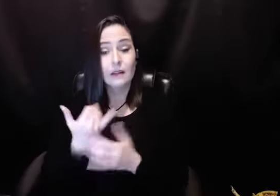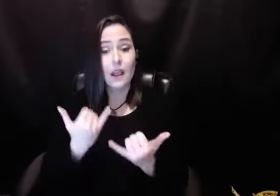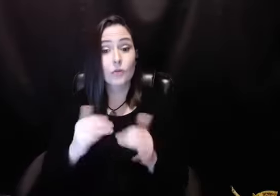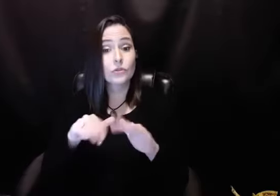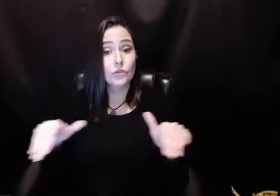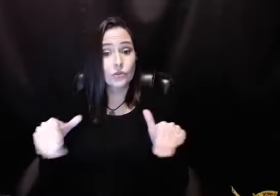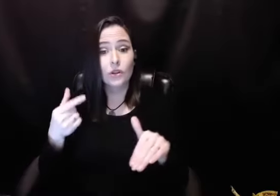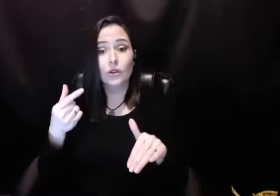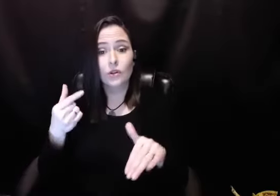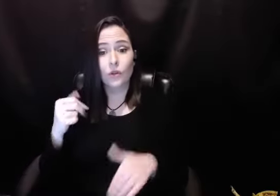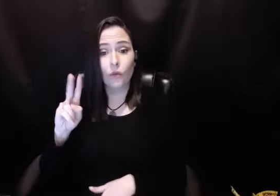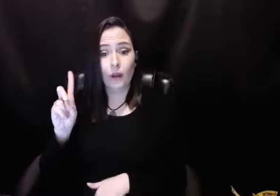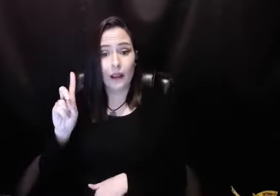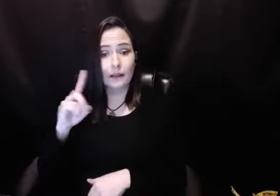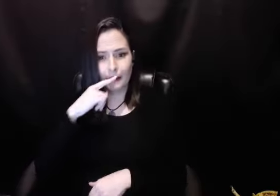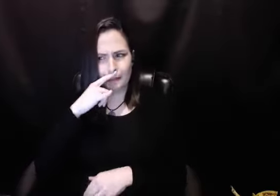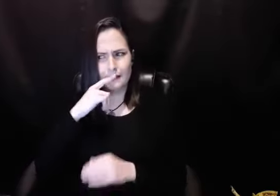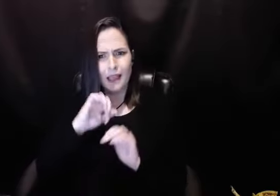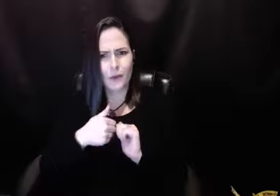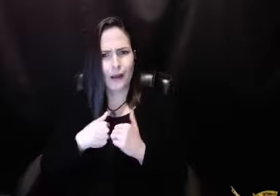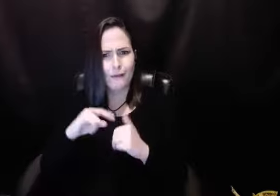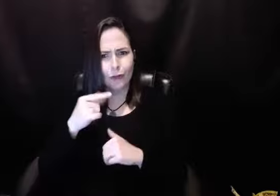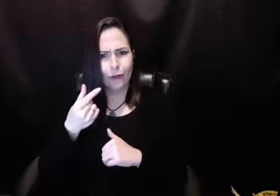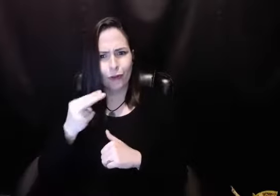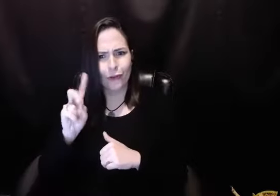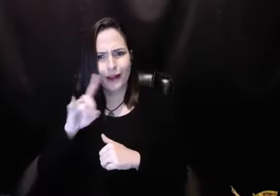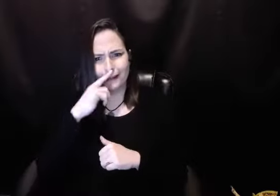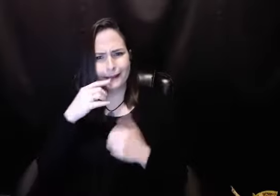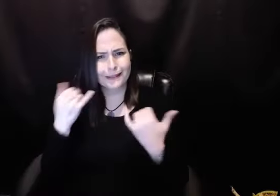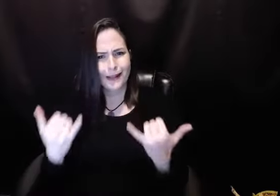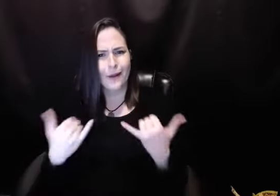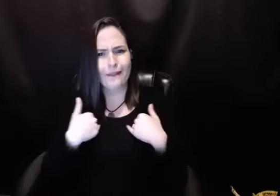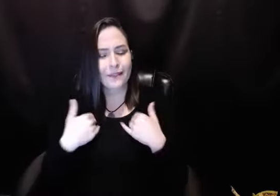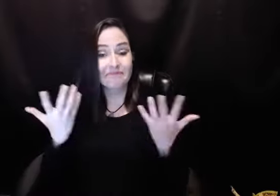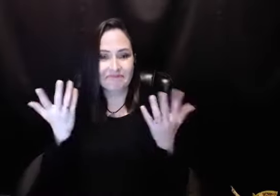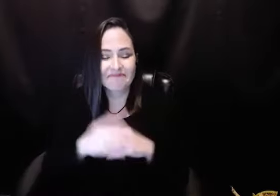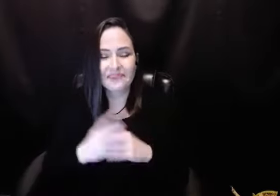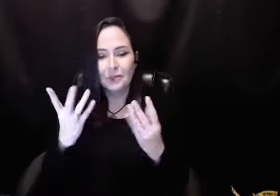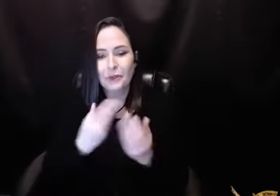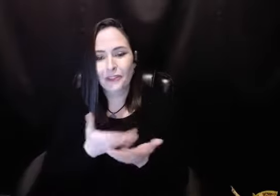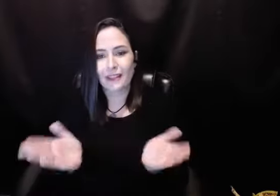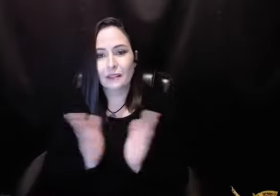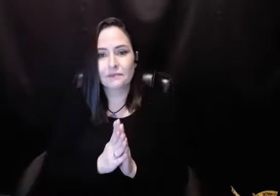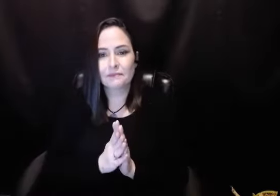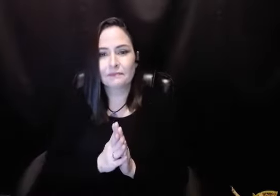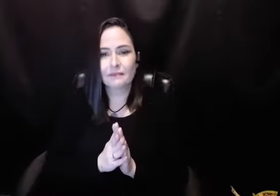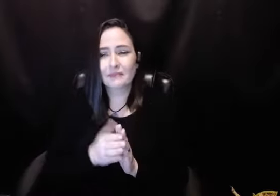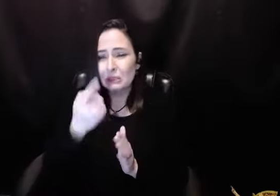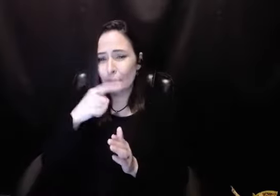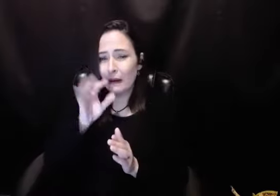fruit in those children and in grandchildren. I have no kids, but I have grandkids. How does that happen? So just a